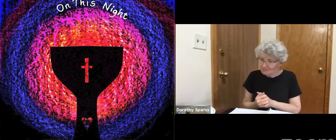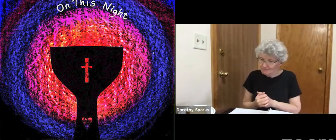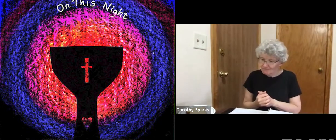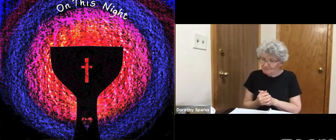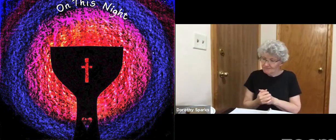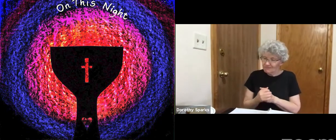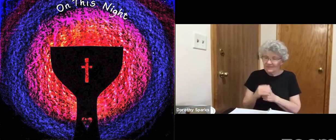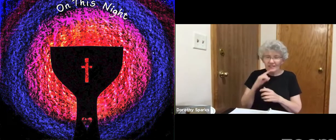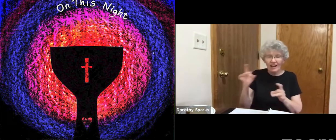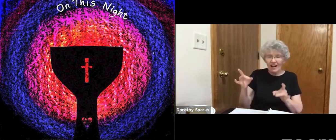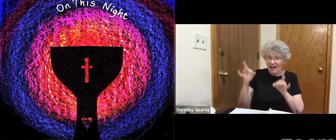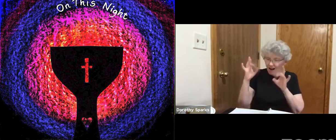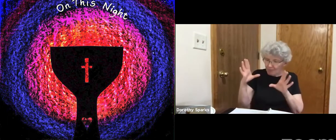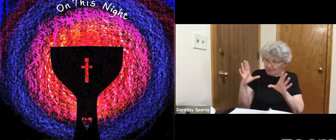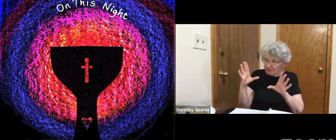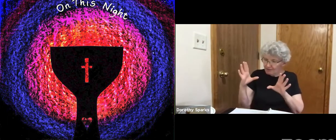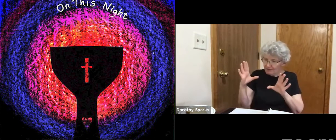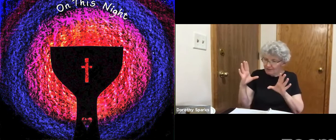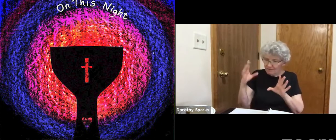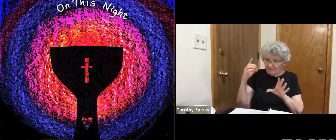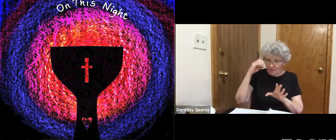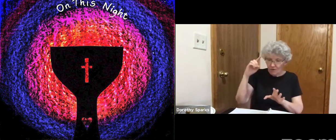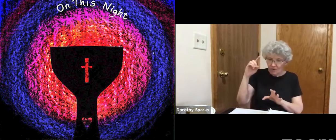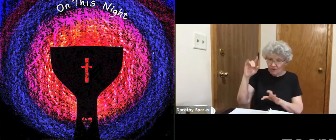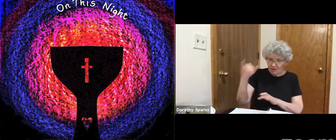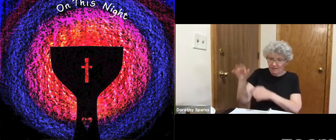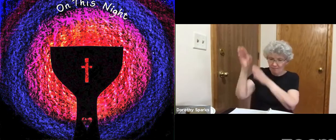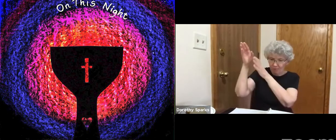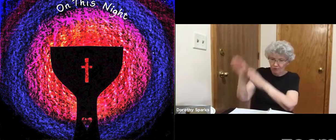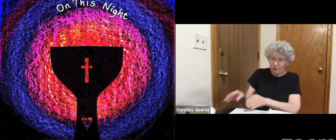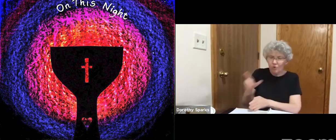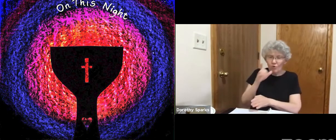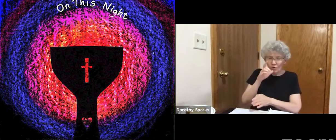But it is going to be terrible for the one who betrays me.